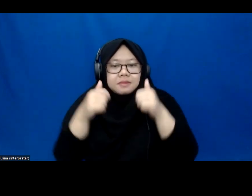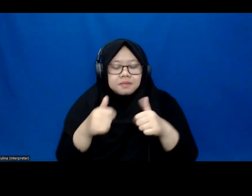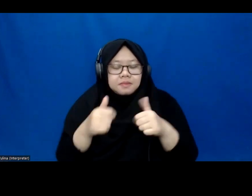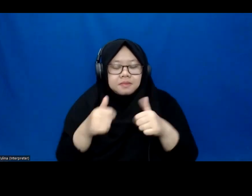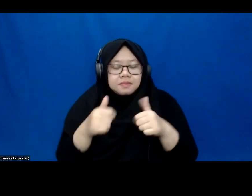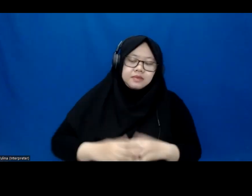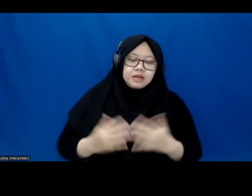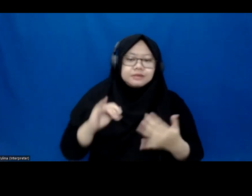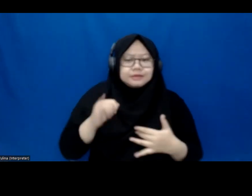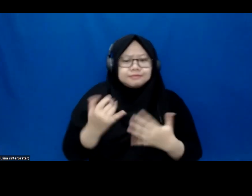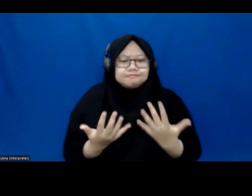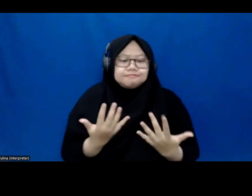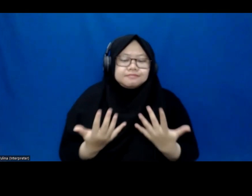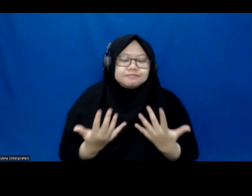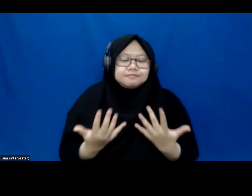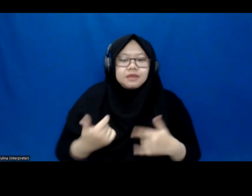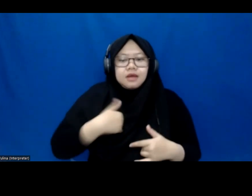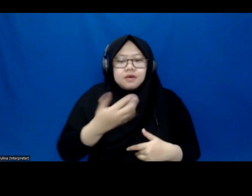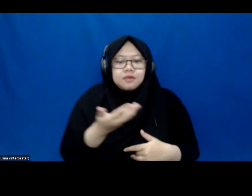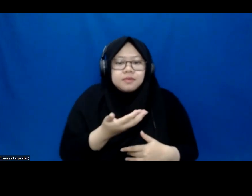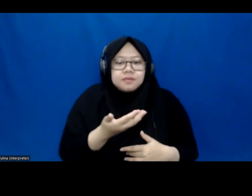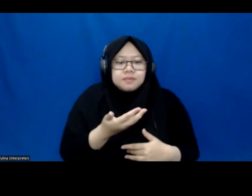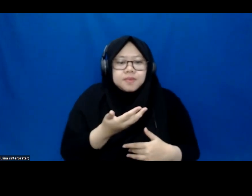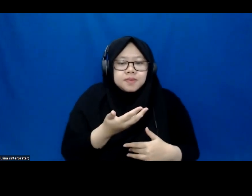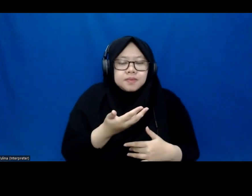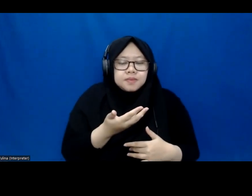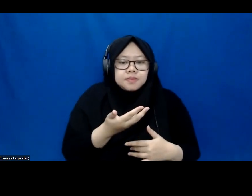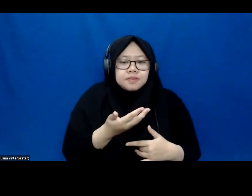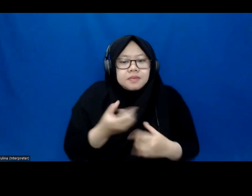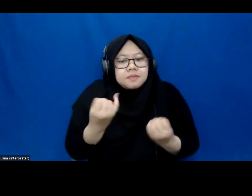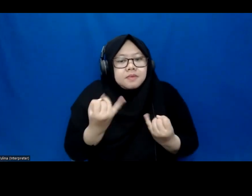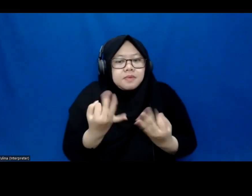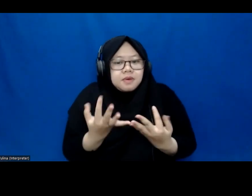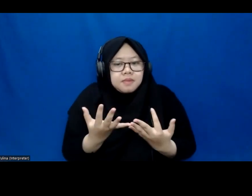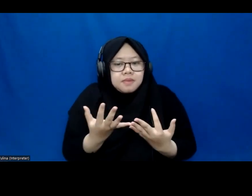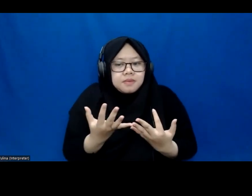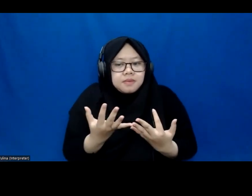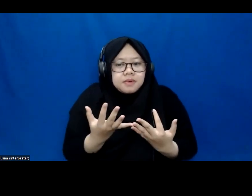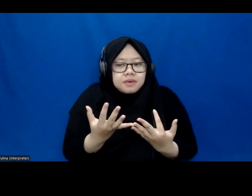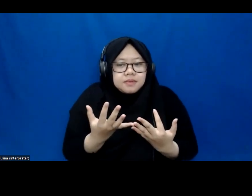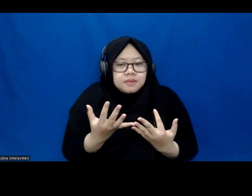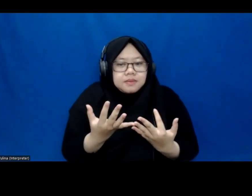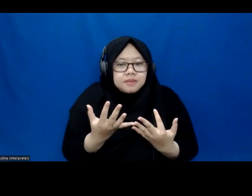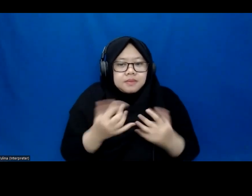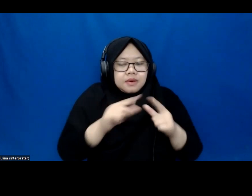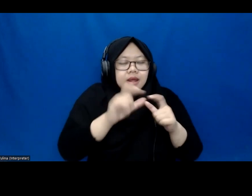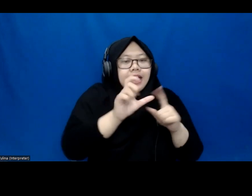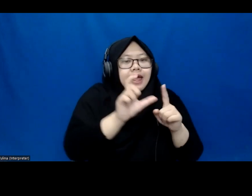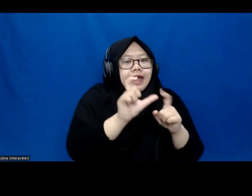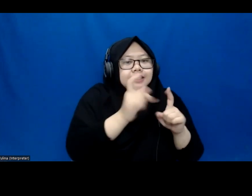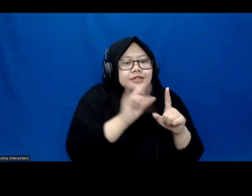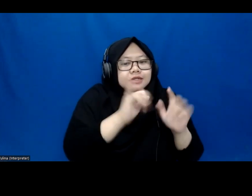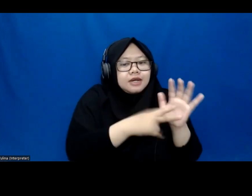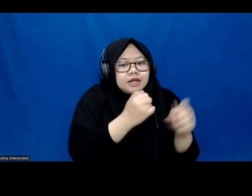So I want to touch on some of the trends that Ashlyn has mentioned in